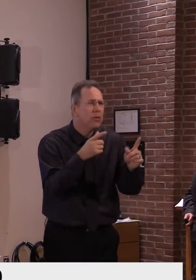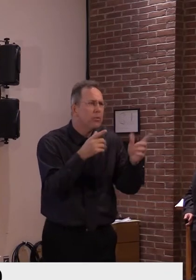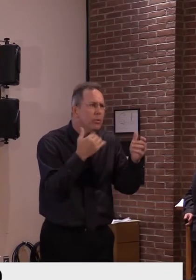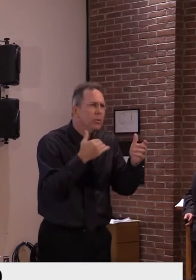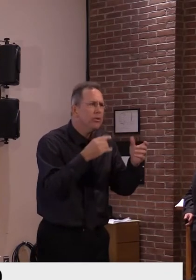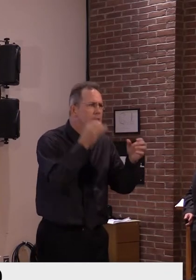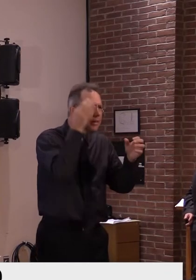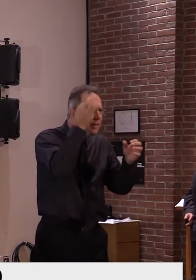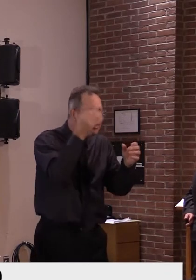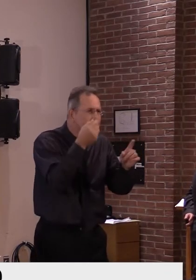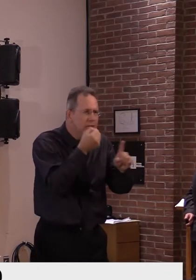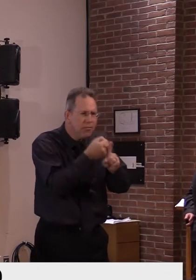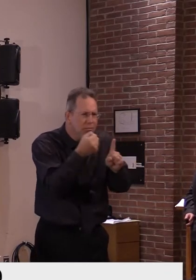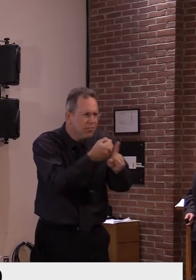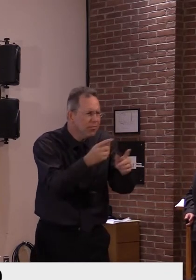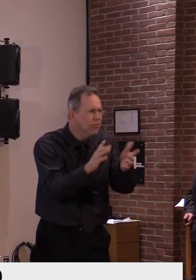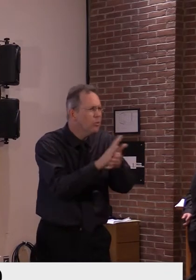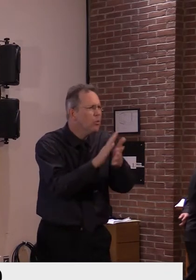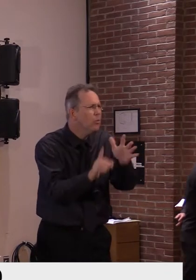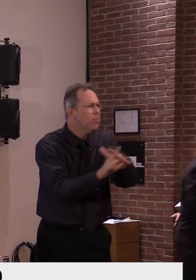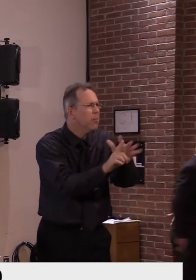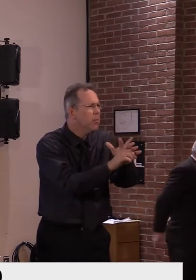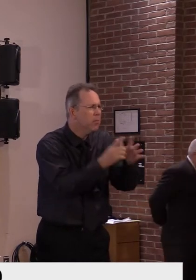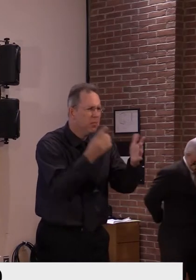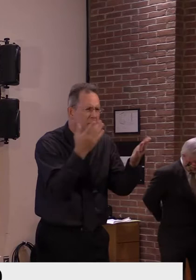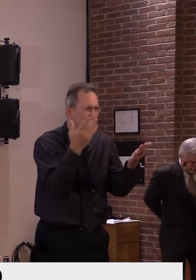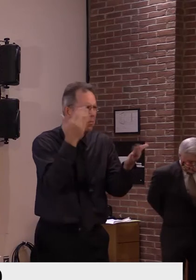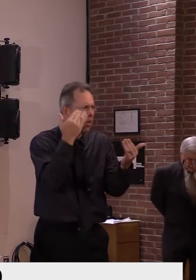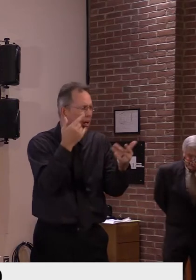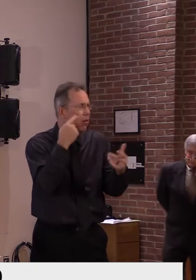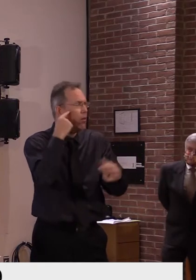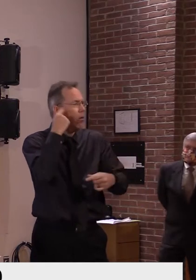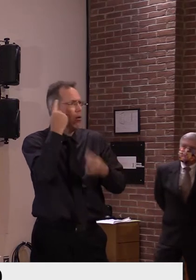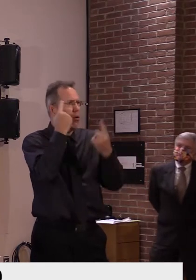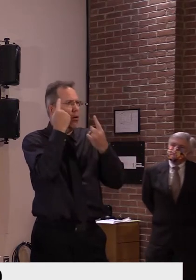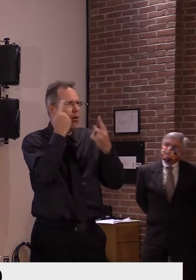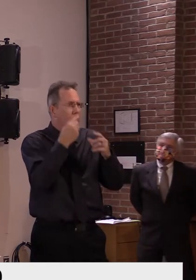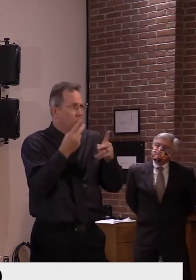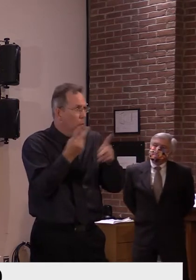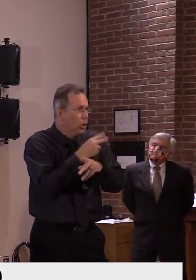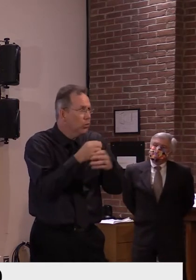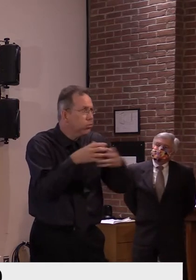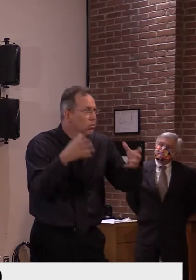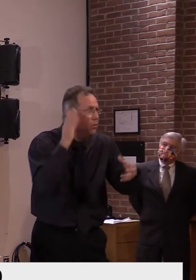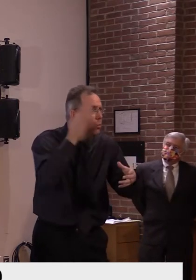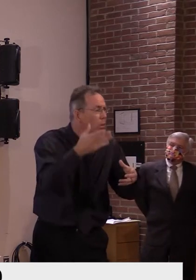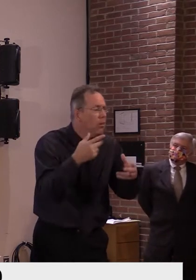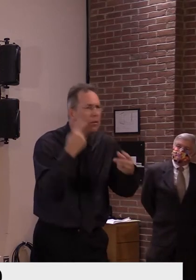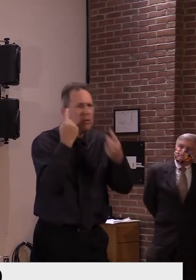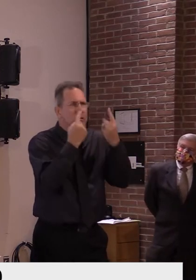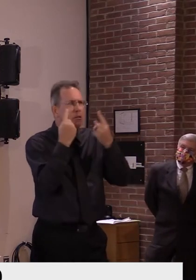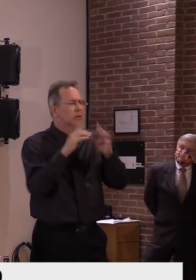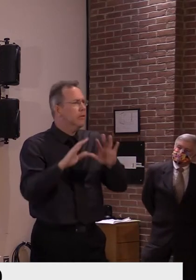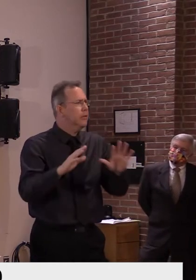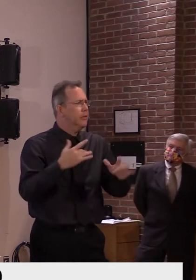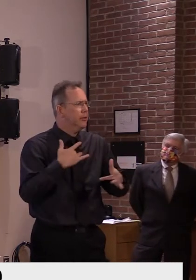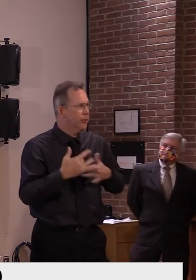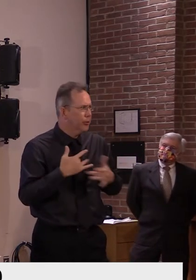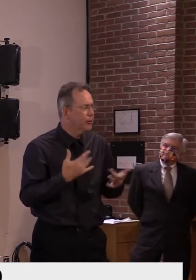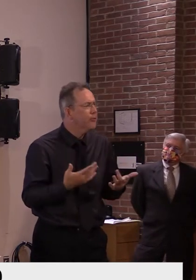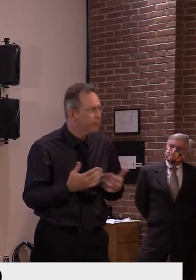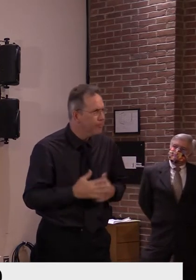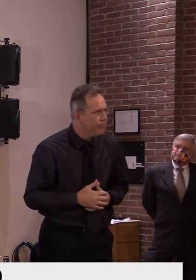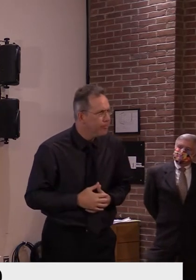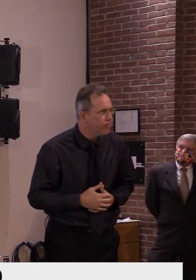-producing this has been to all involved. And I empathize with all who have expressed that to us before.